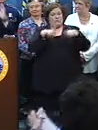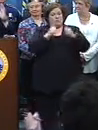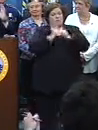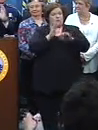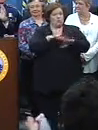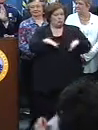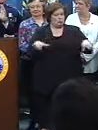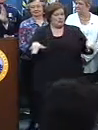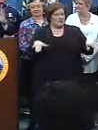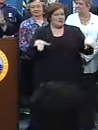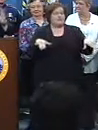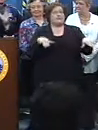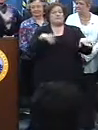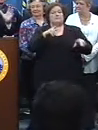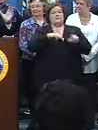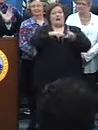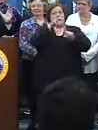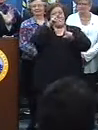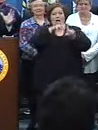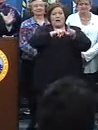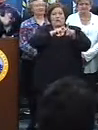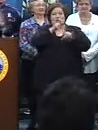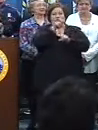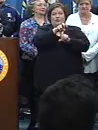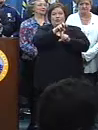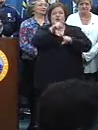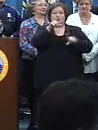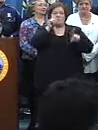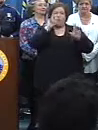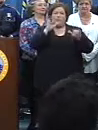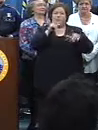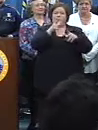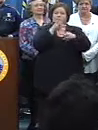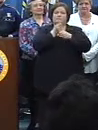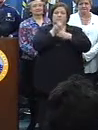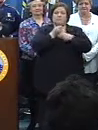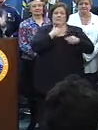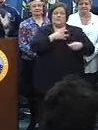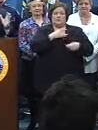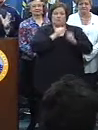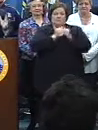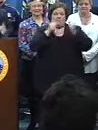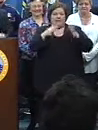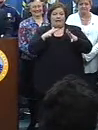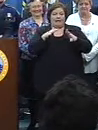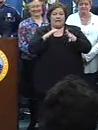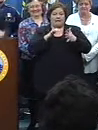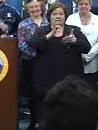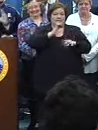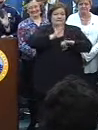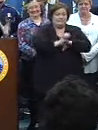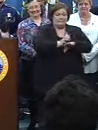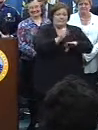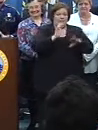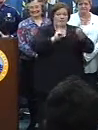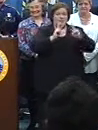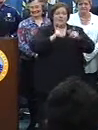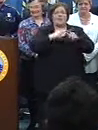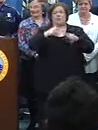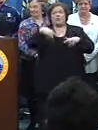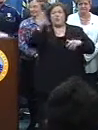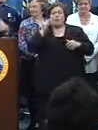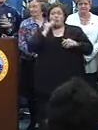your children, you put your ladder up, hopefully you catch some beads without stepping on anybody else's fingers, and then you go home.